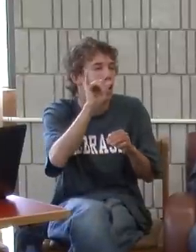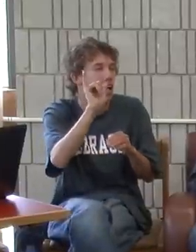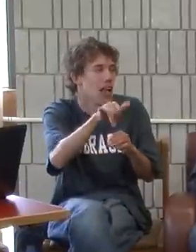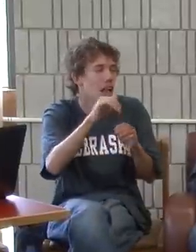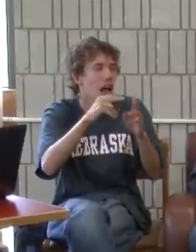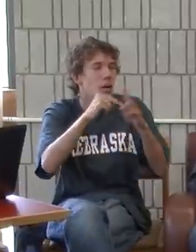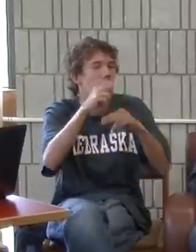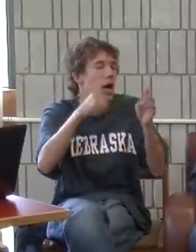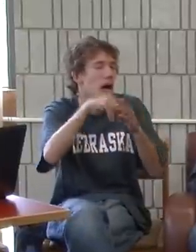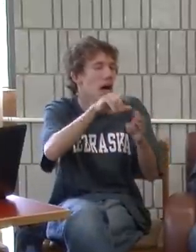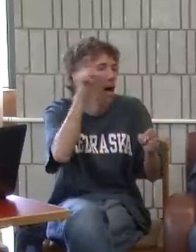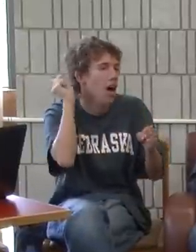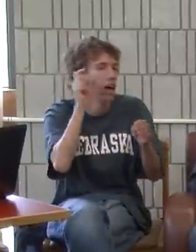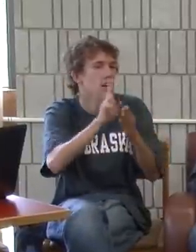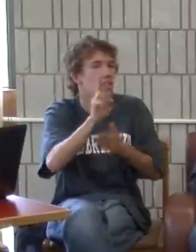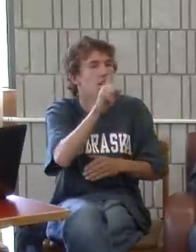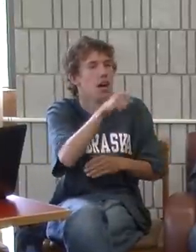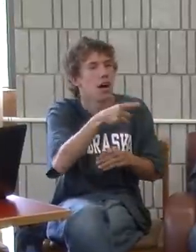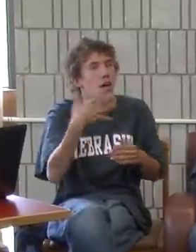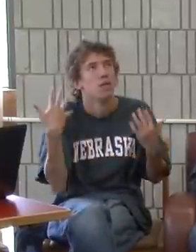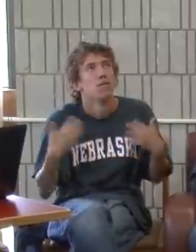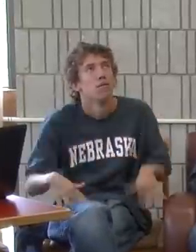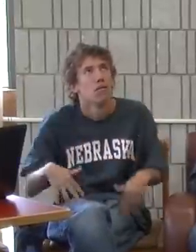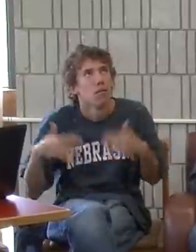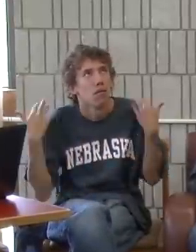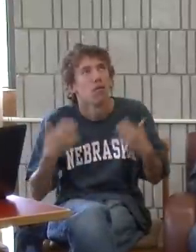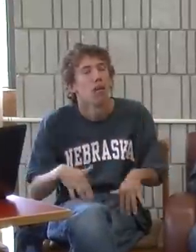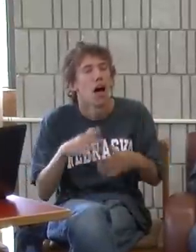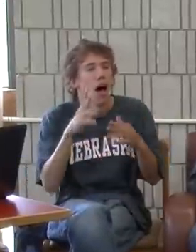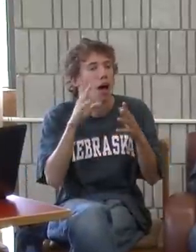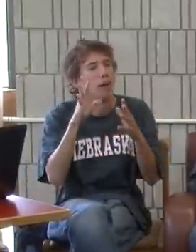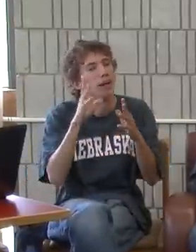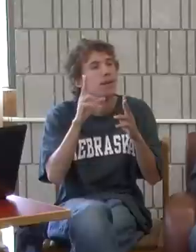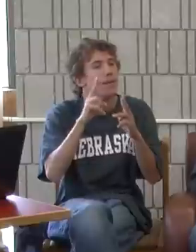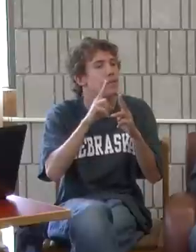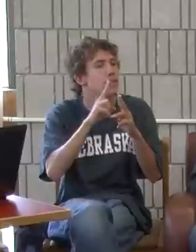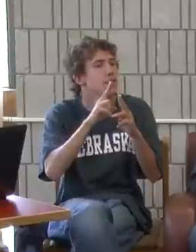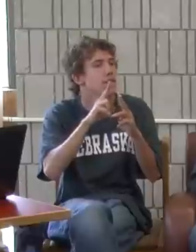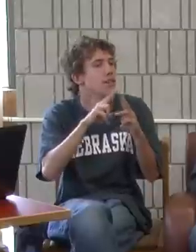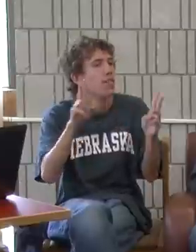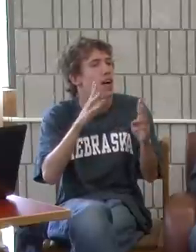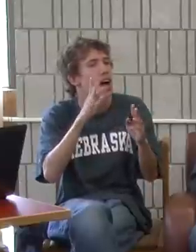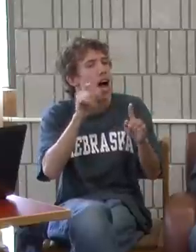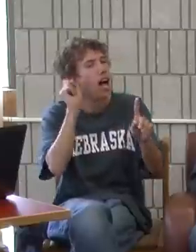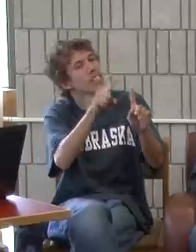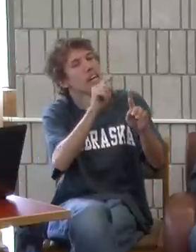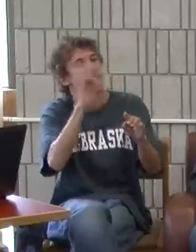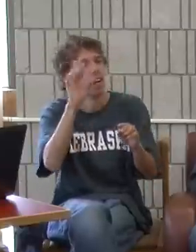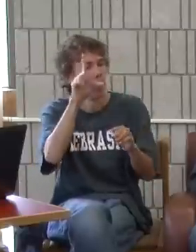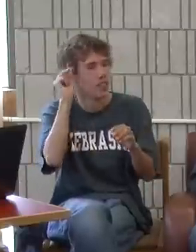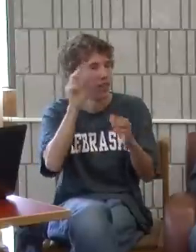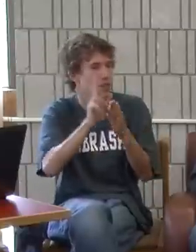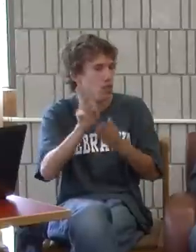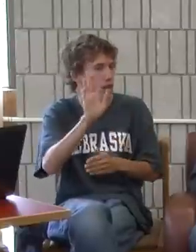The SLC building at Gallaudet, and